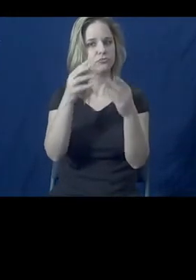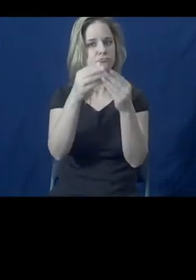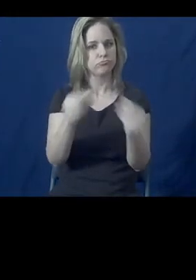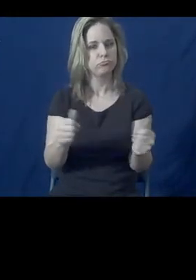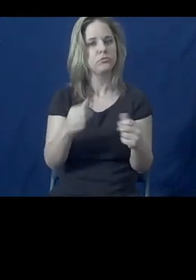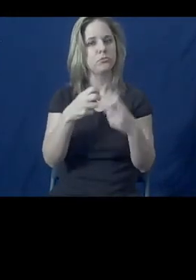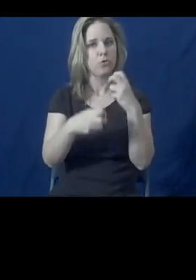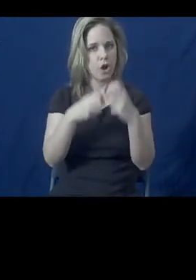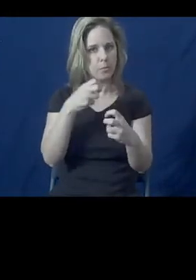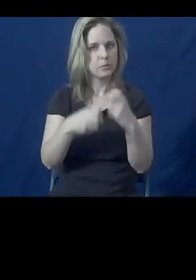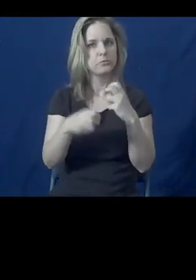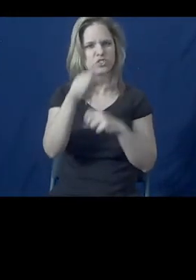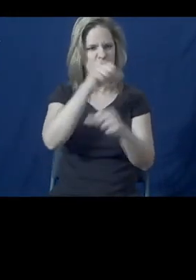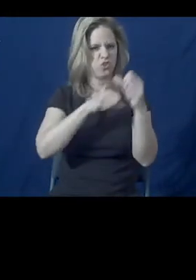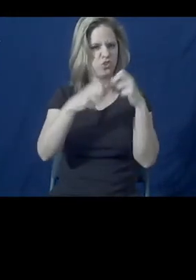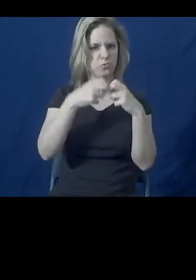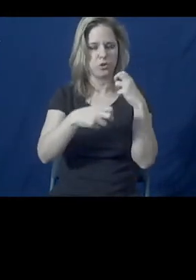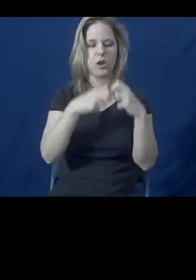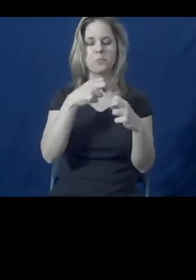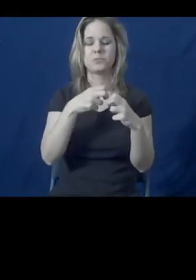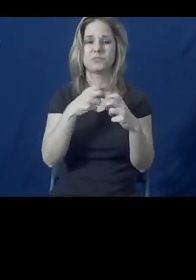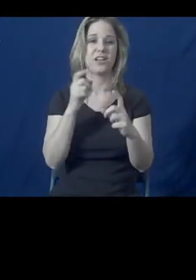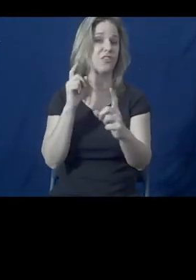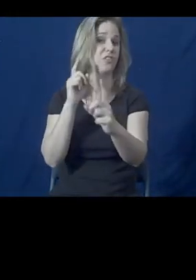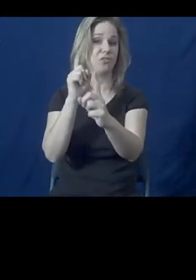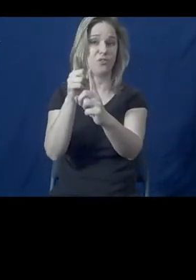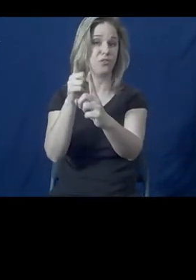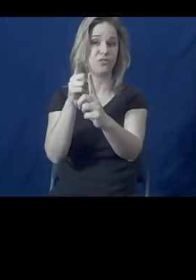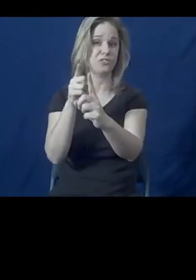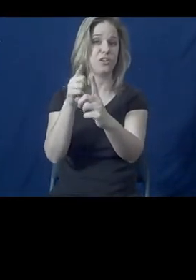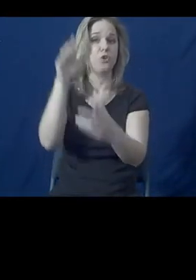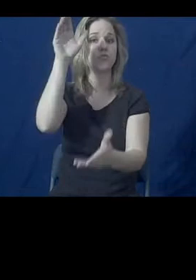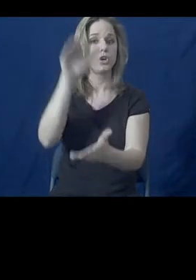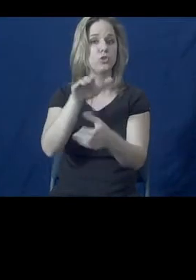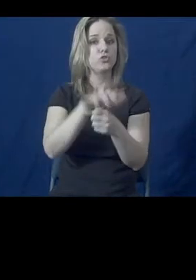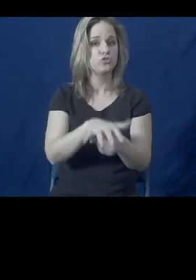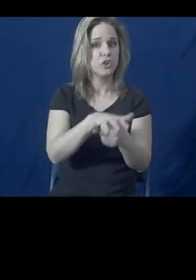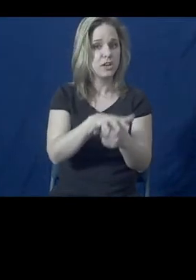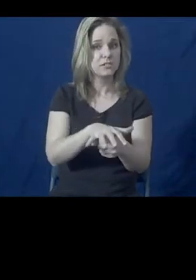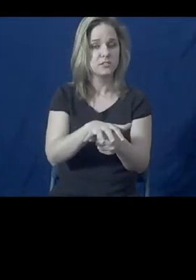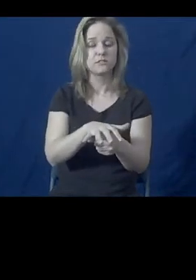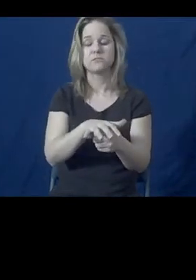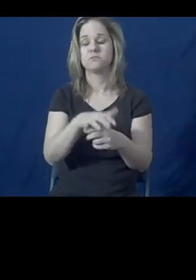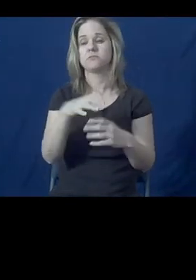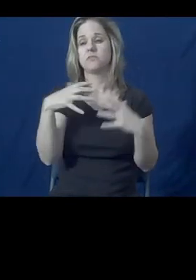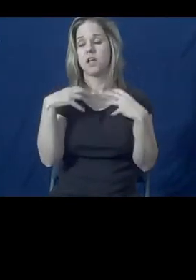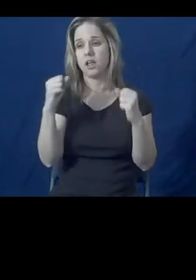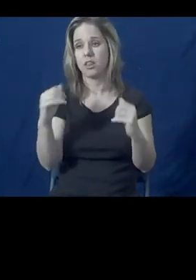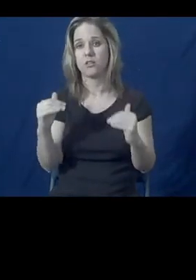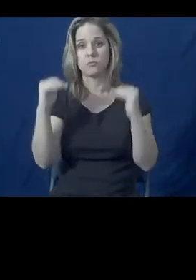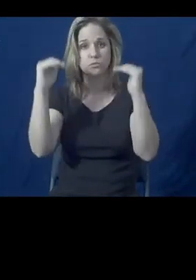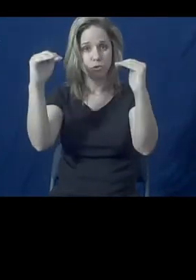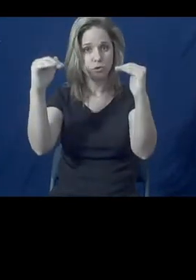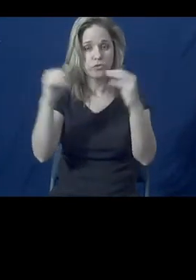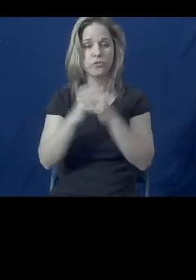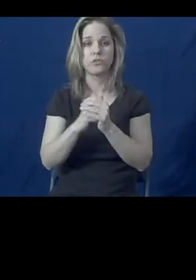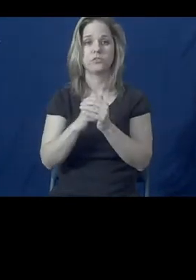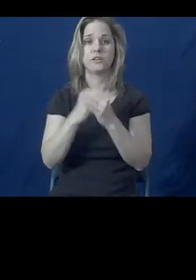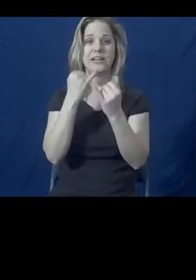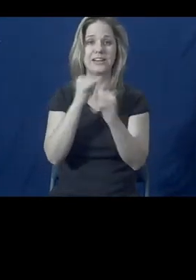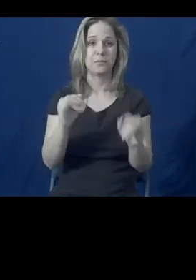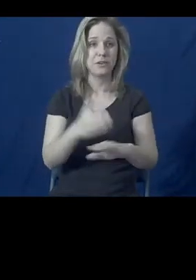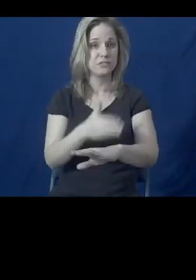factors that we're talking about and ultimately to reduce stress, improve health, increase independence,